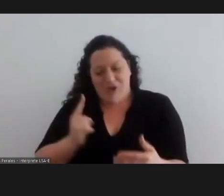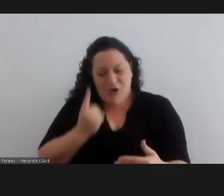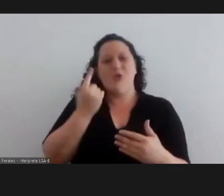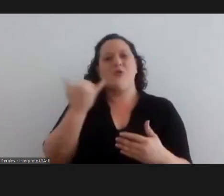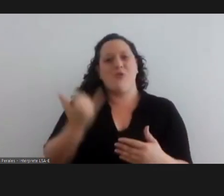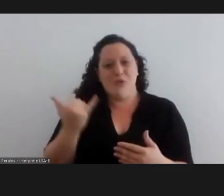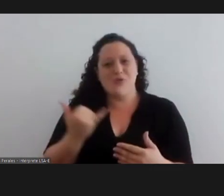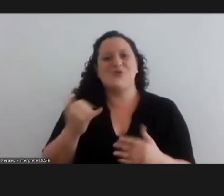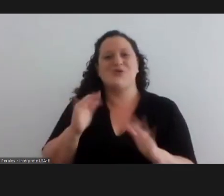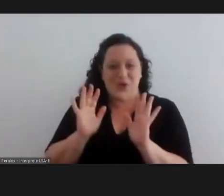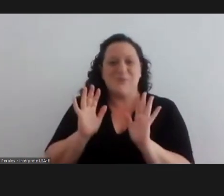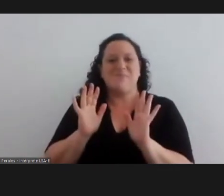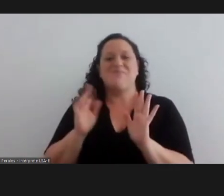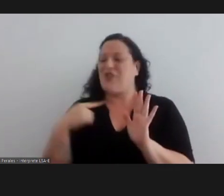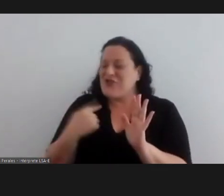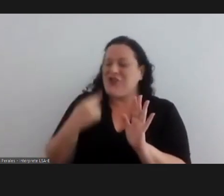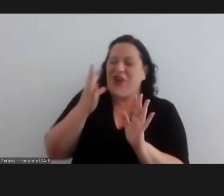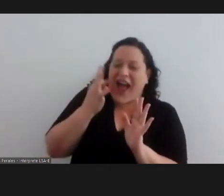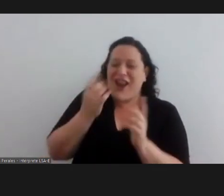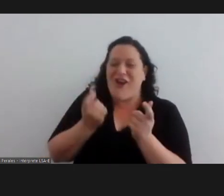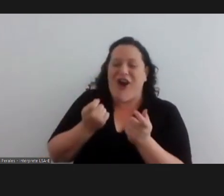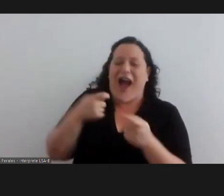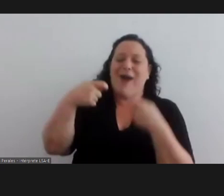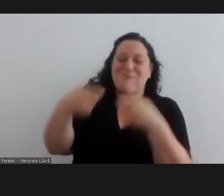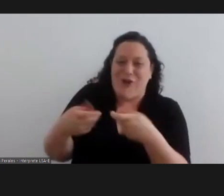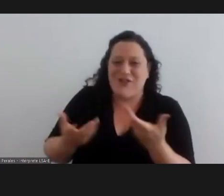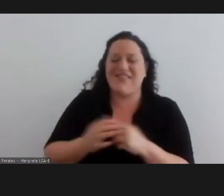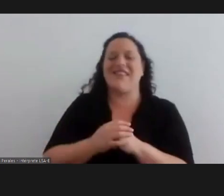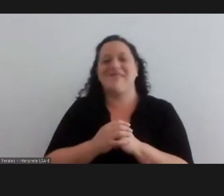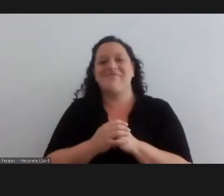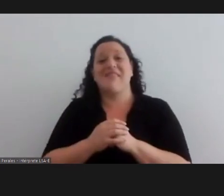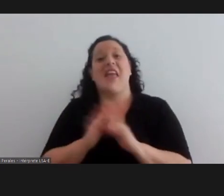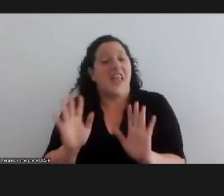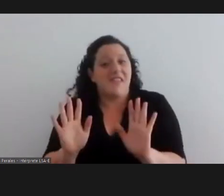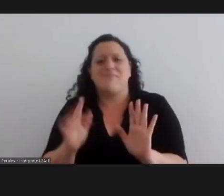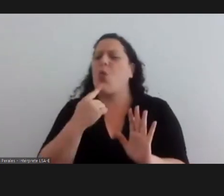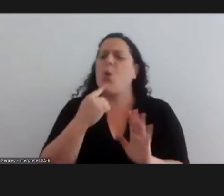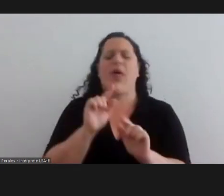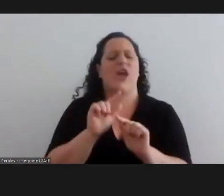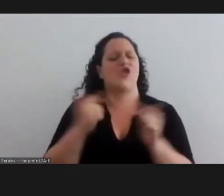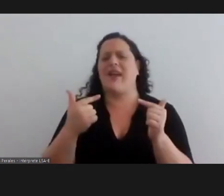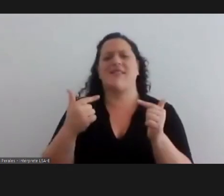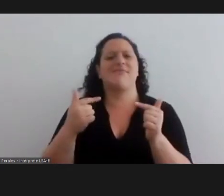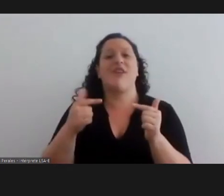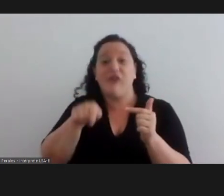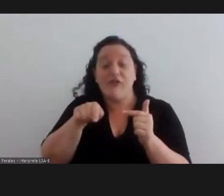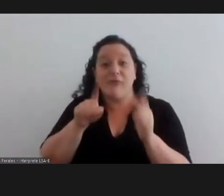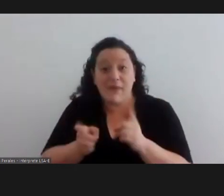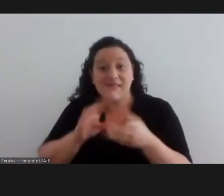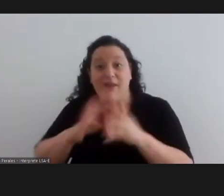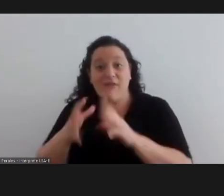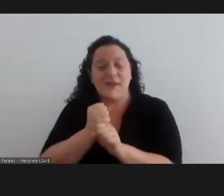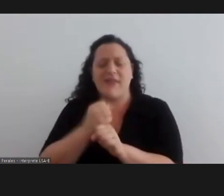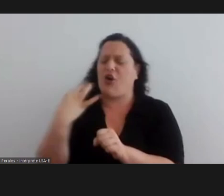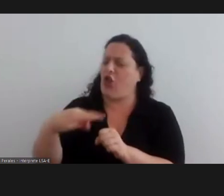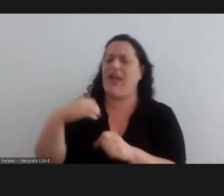proud of this and uh this is our small contribution without a doubt this has to continue happening